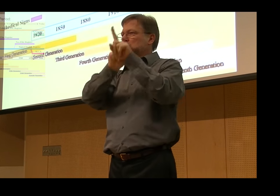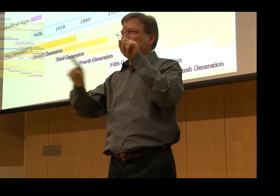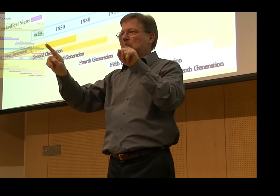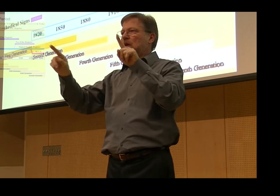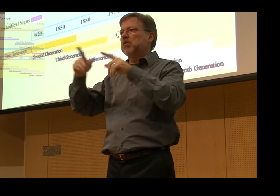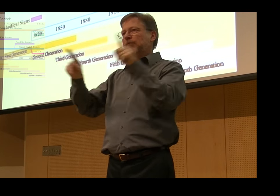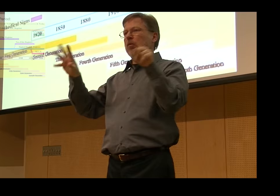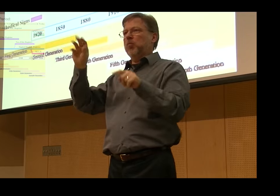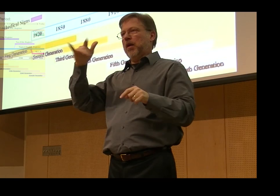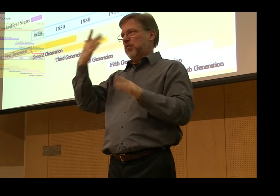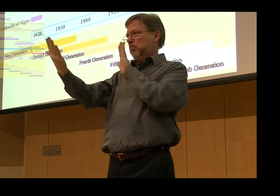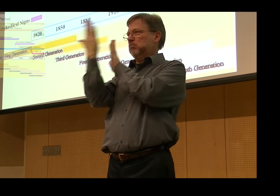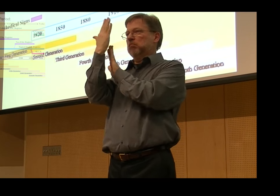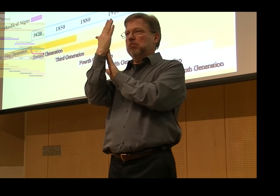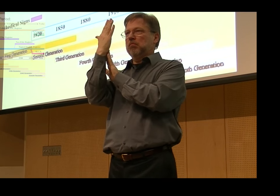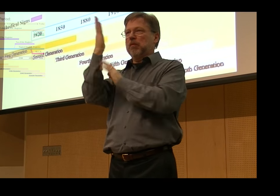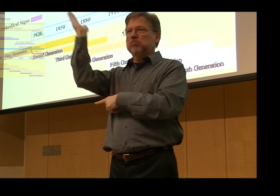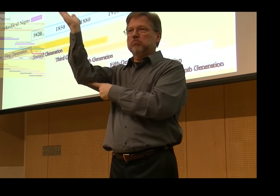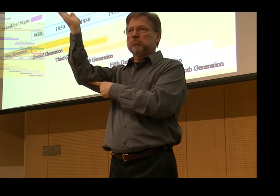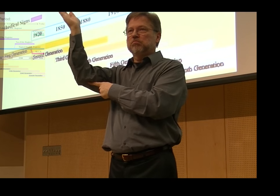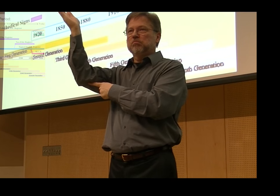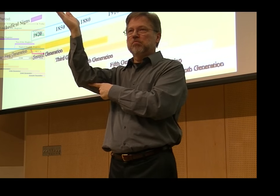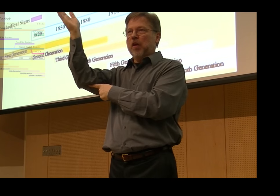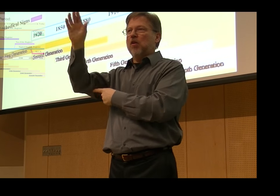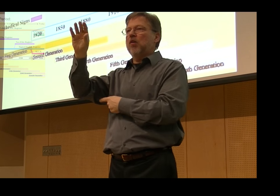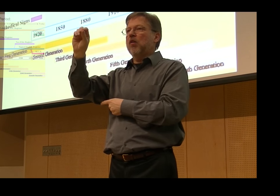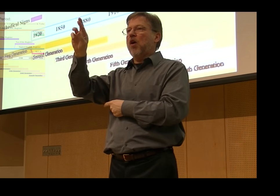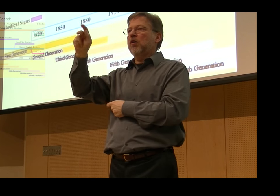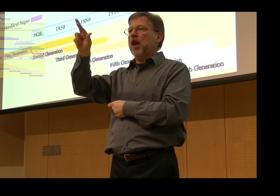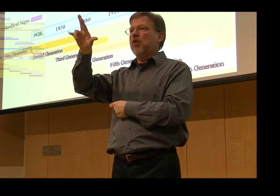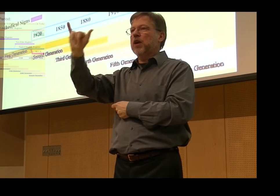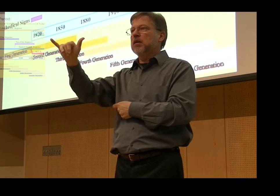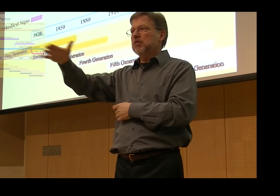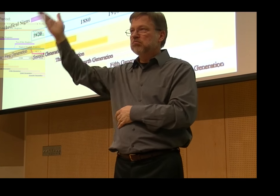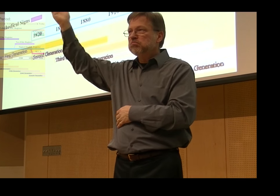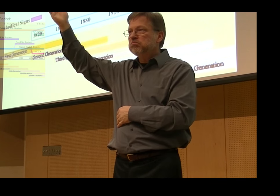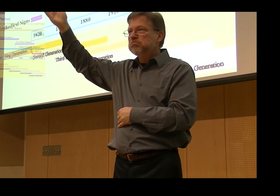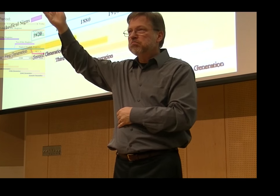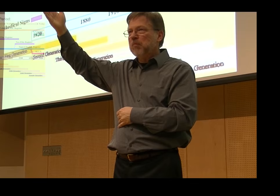of history and the gap that the dark period presented.